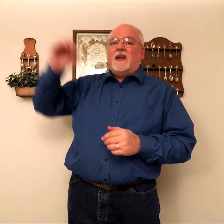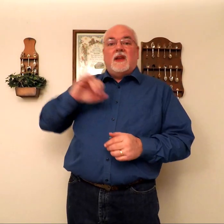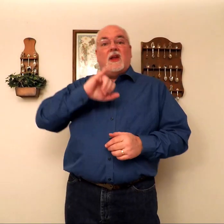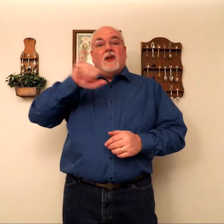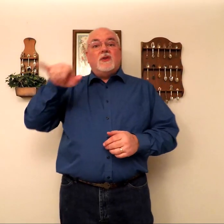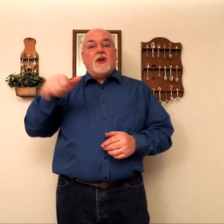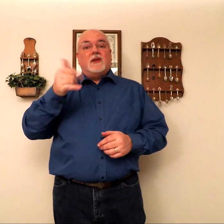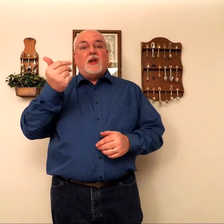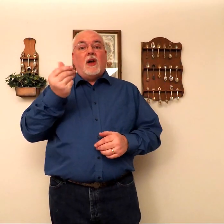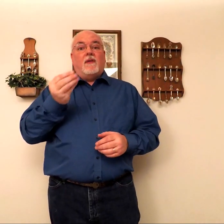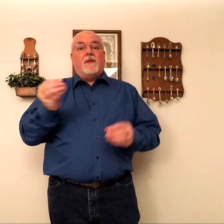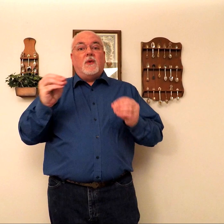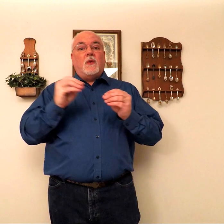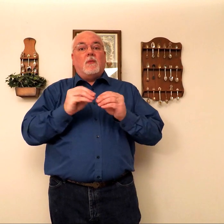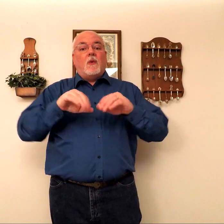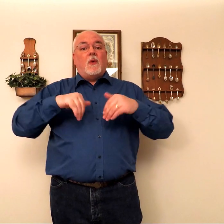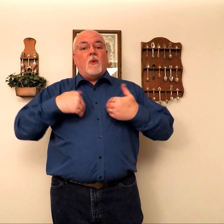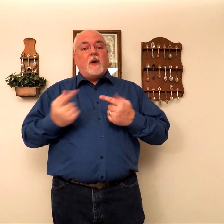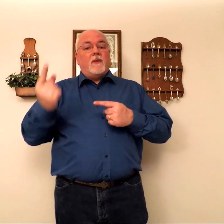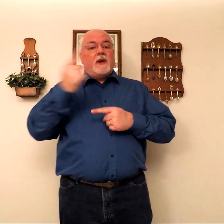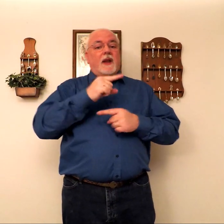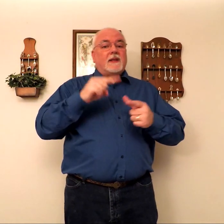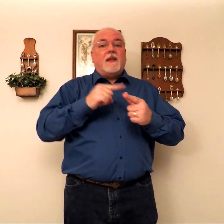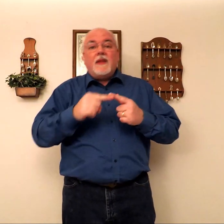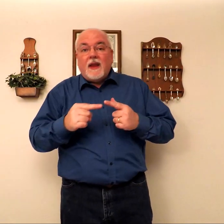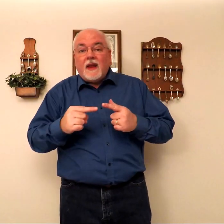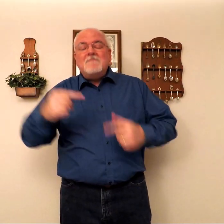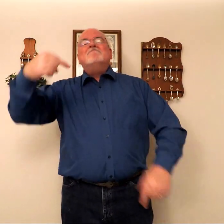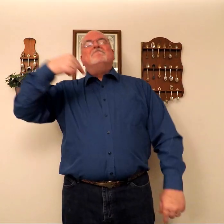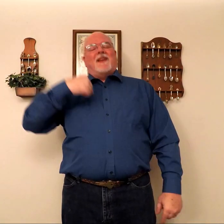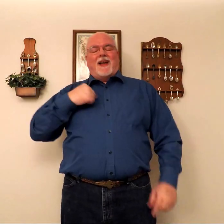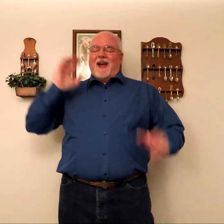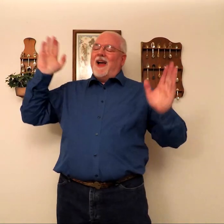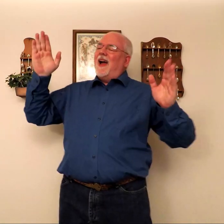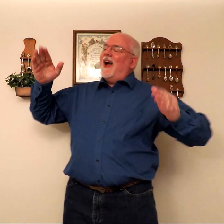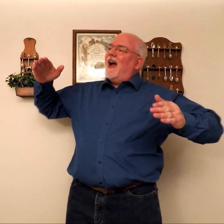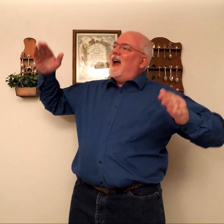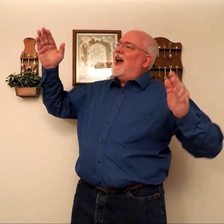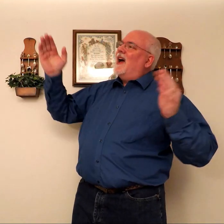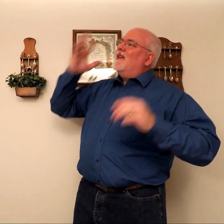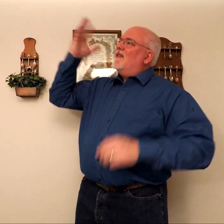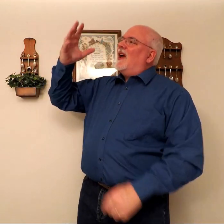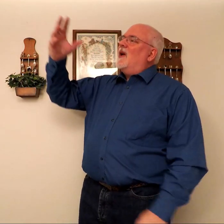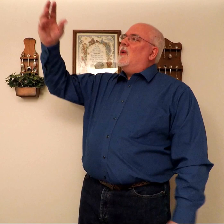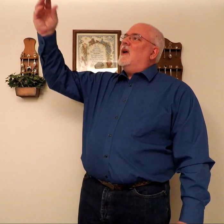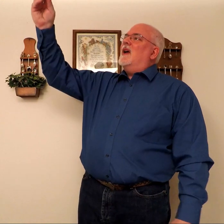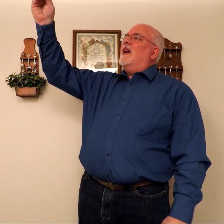Just a few more weary days and then I'll fly away.